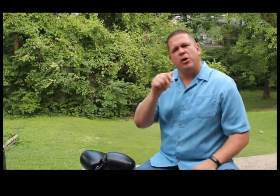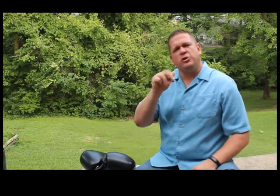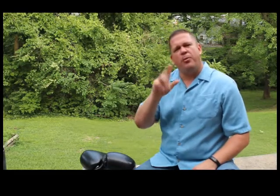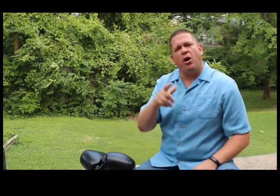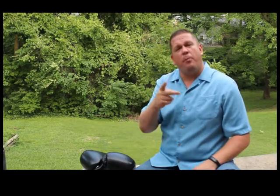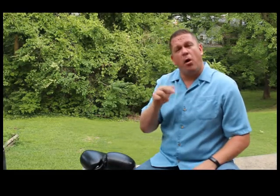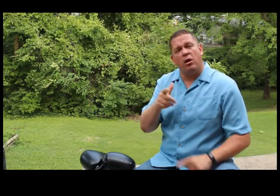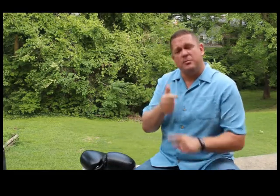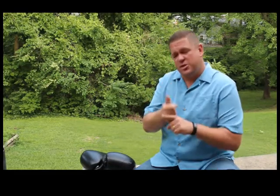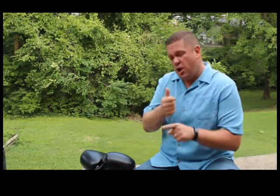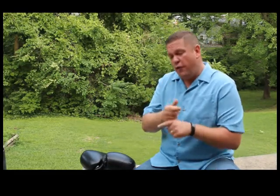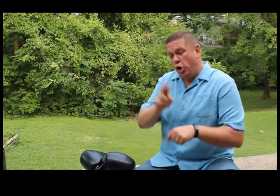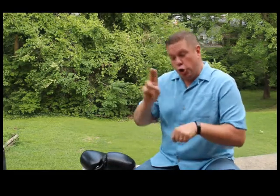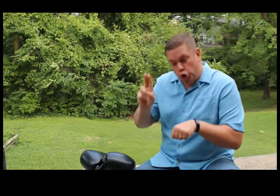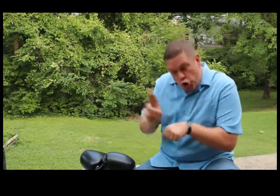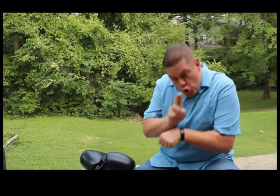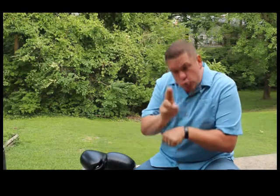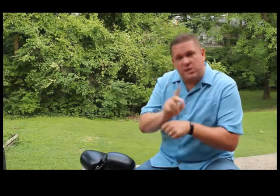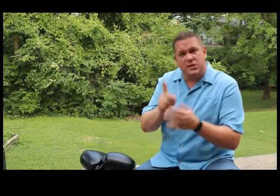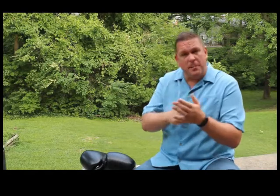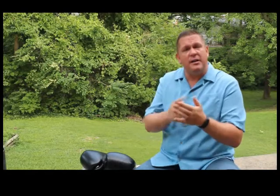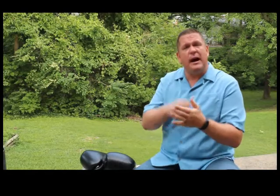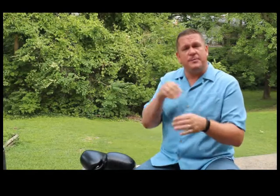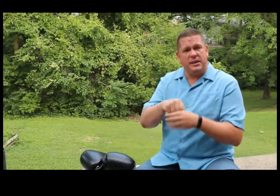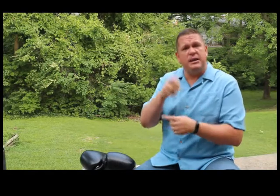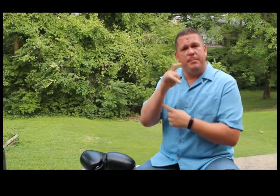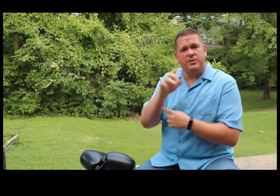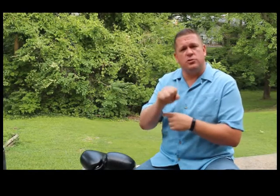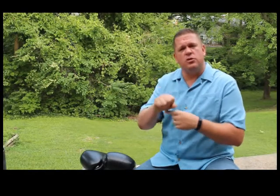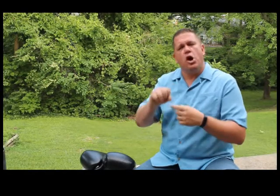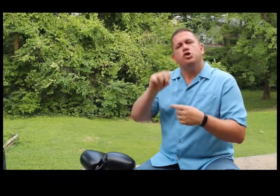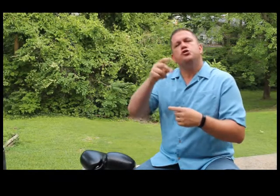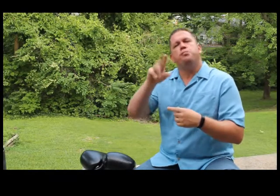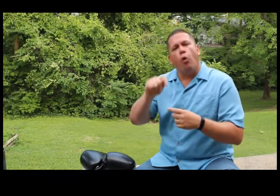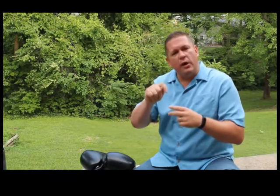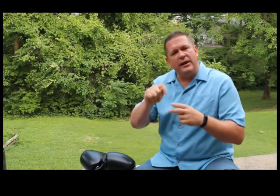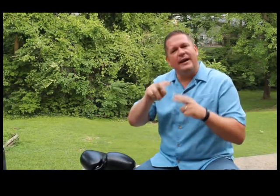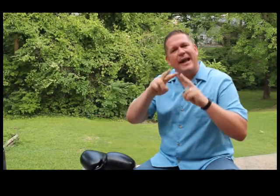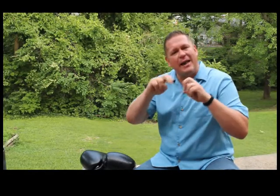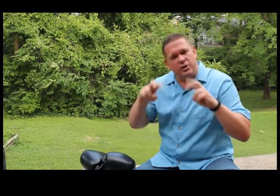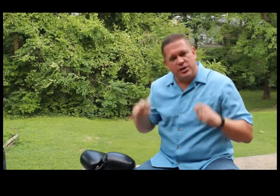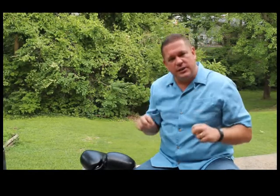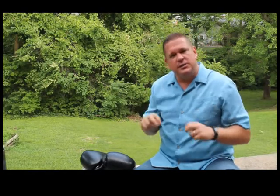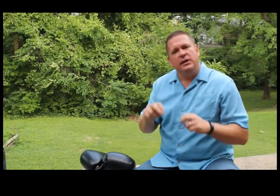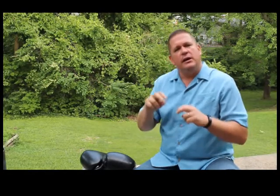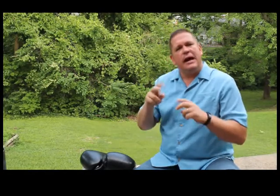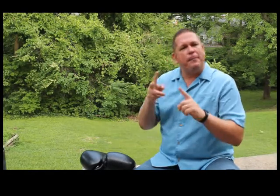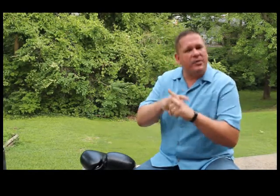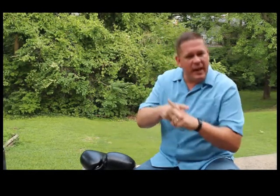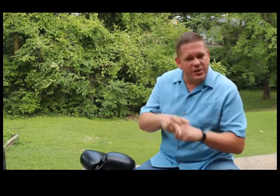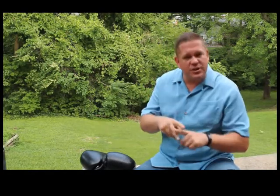Apostle Paul, Paul himself used sometimes in the epistles sporting analogies, applications.